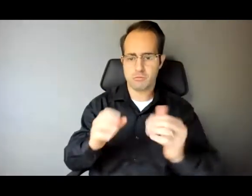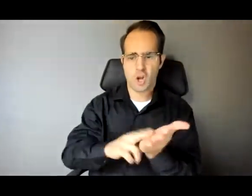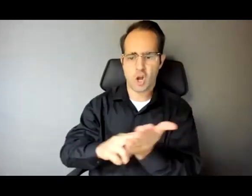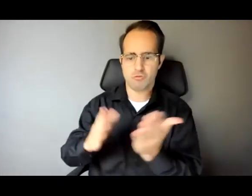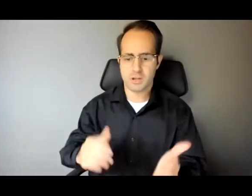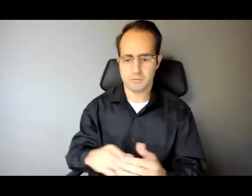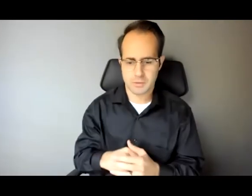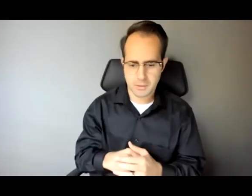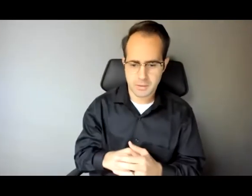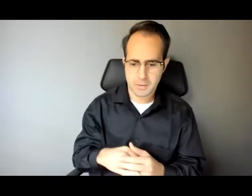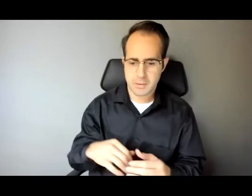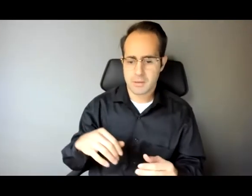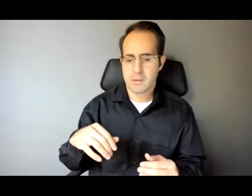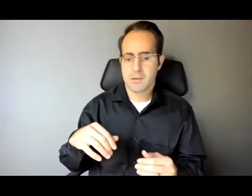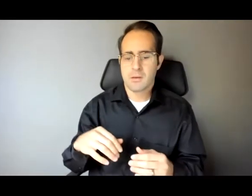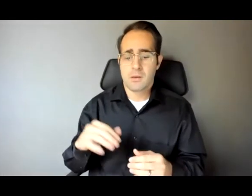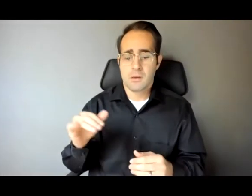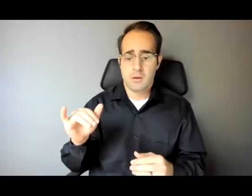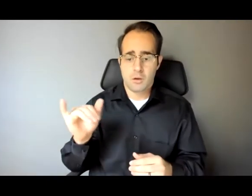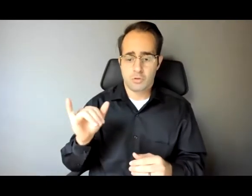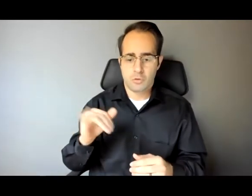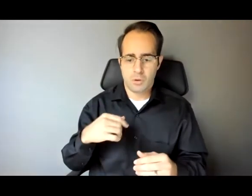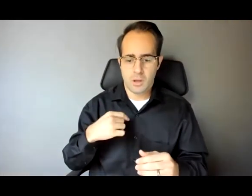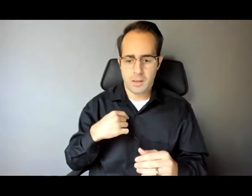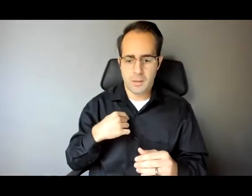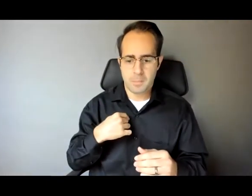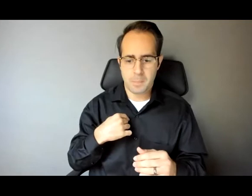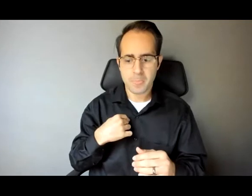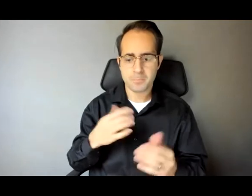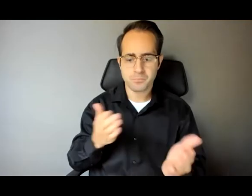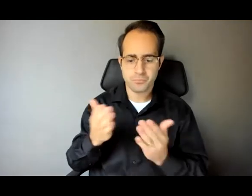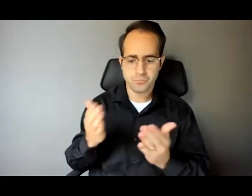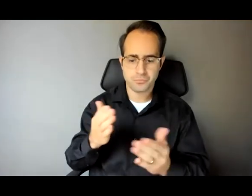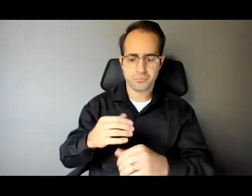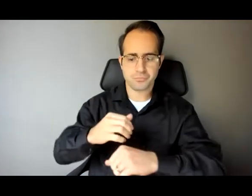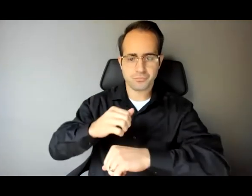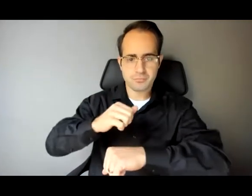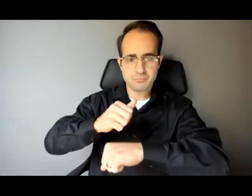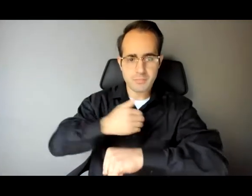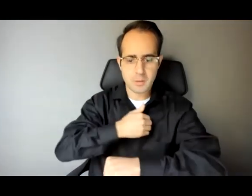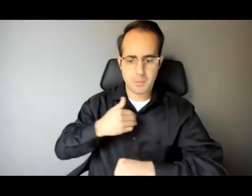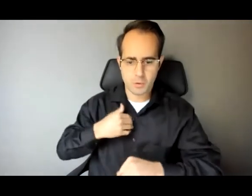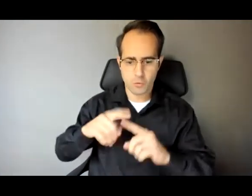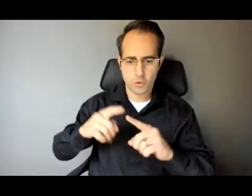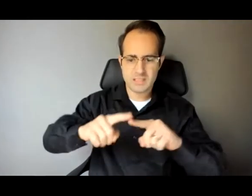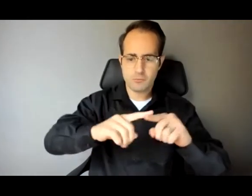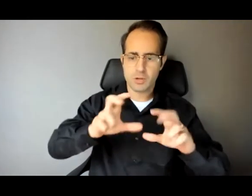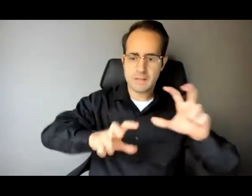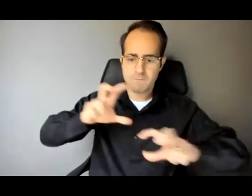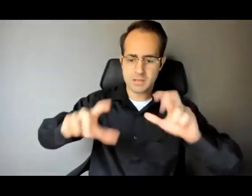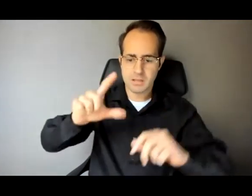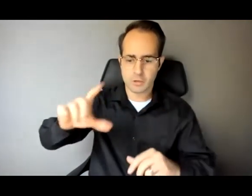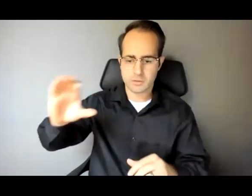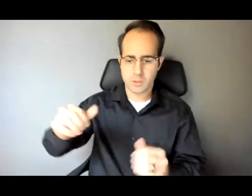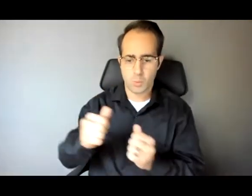partner and sole member for four real estate investment LLCs with 94 properties in total and over $10 million in